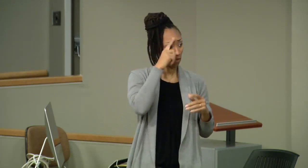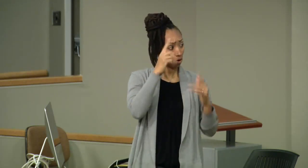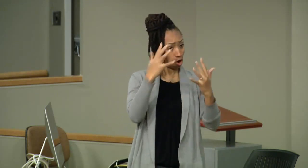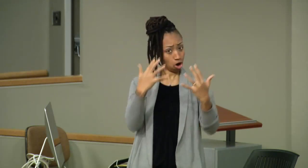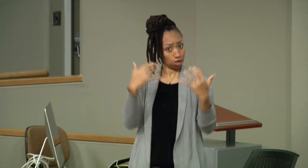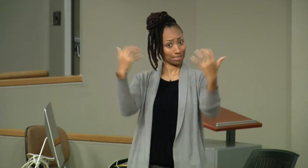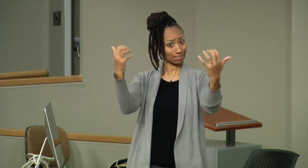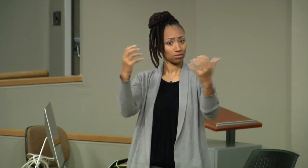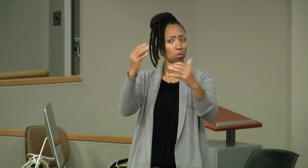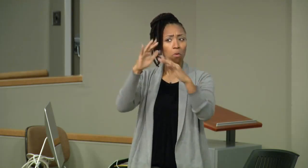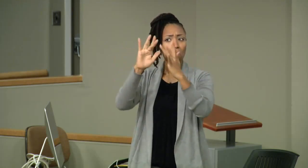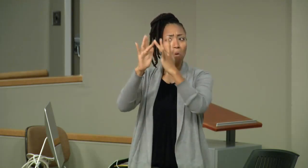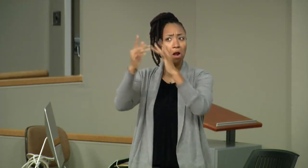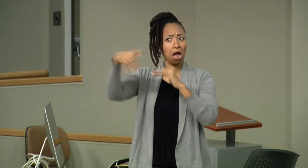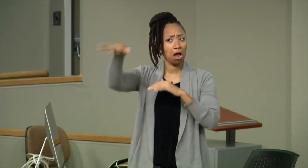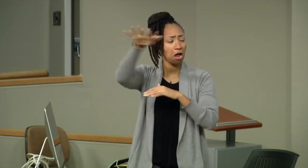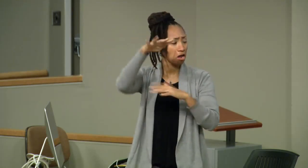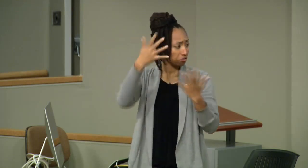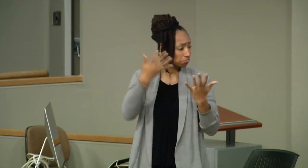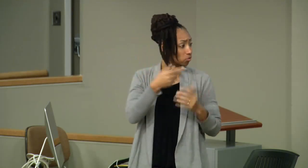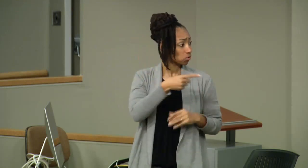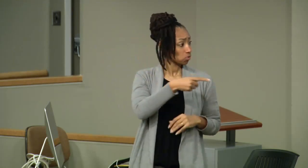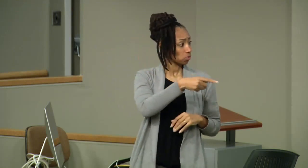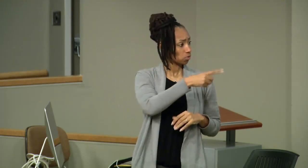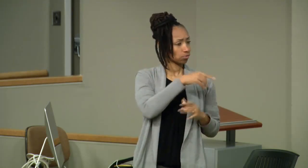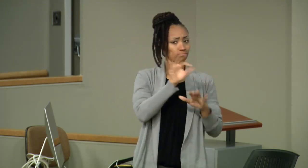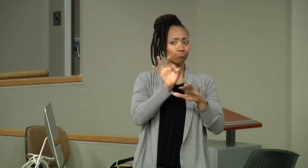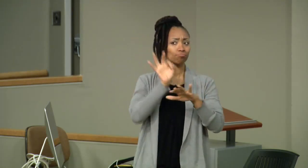on. So for the next question, for our audience,